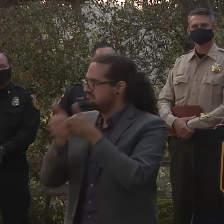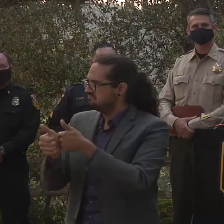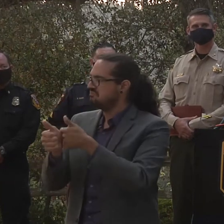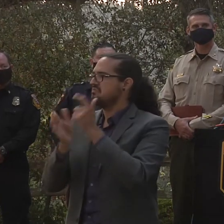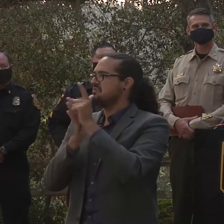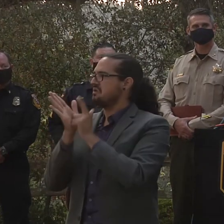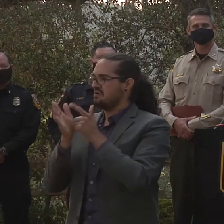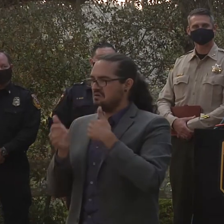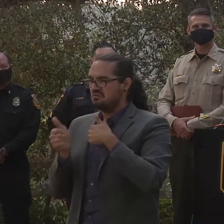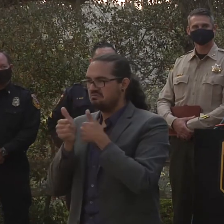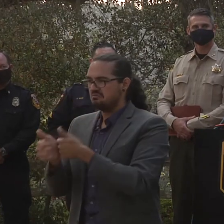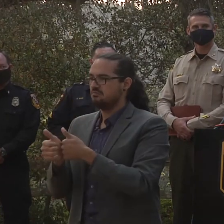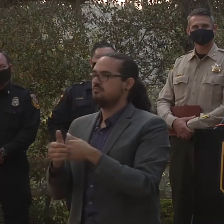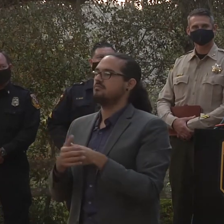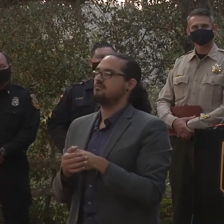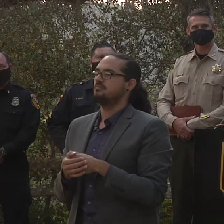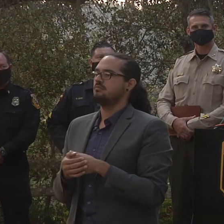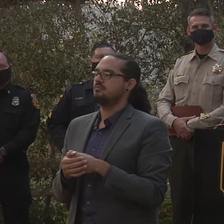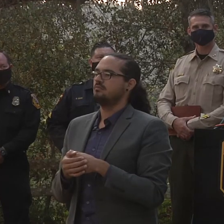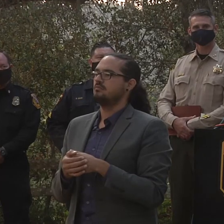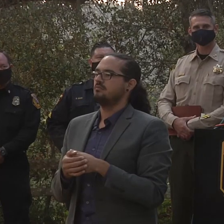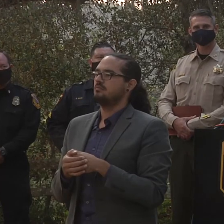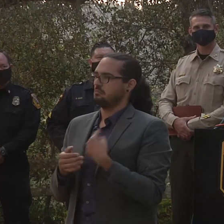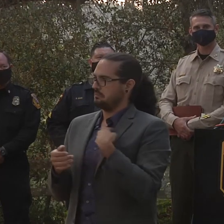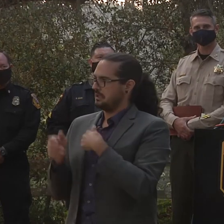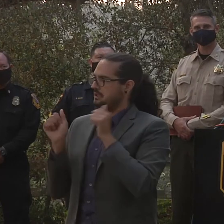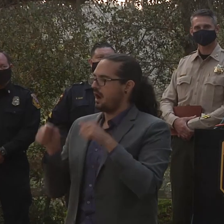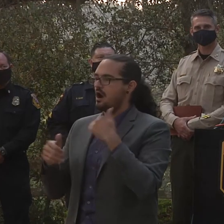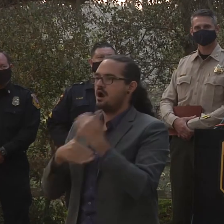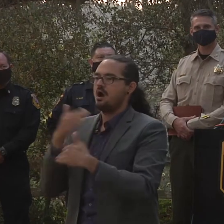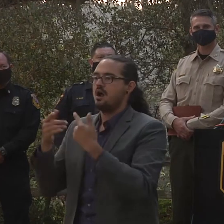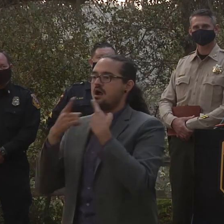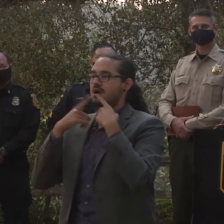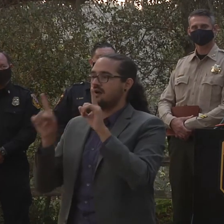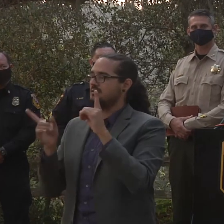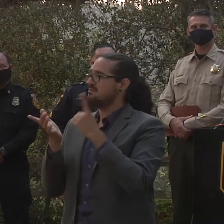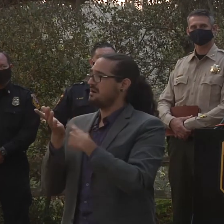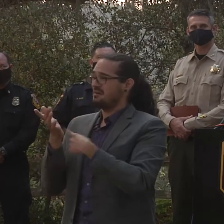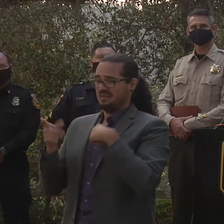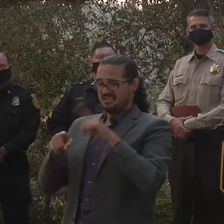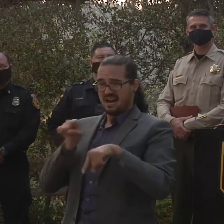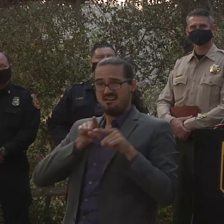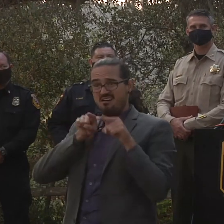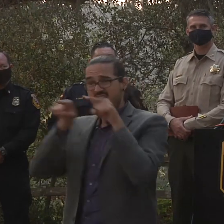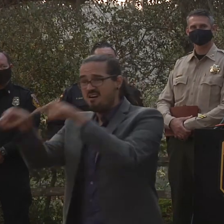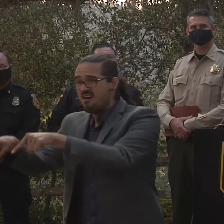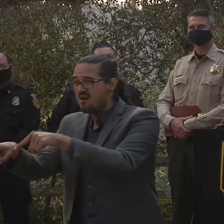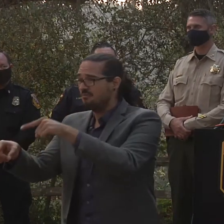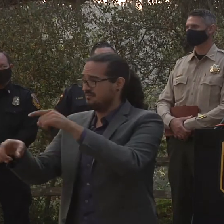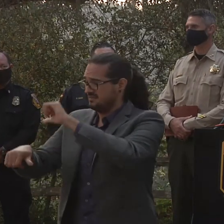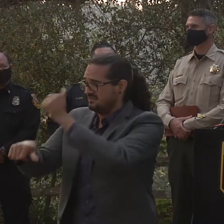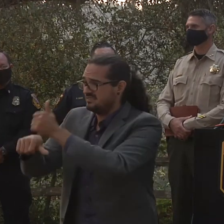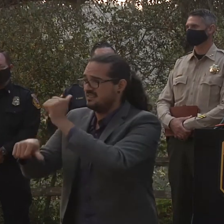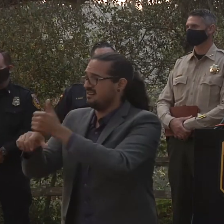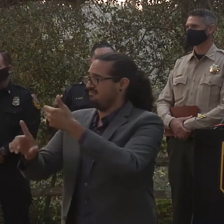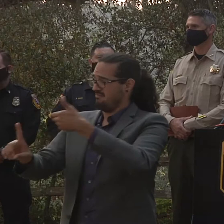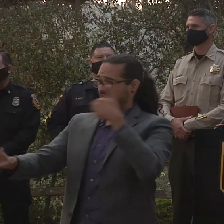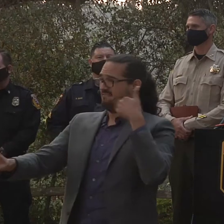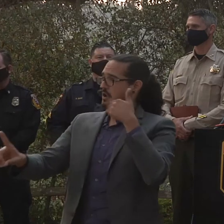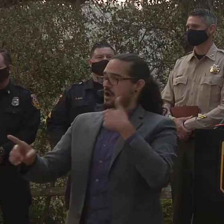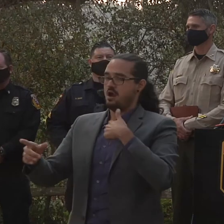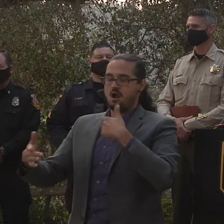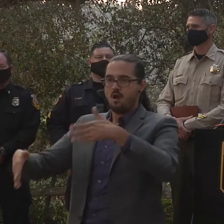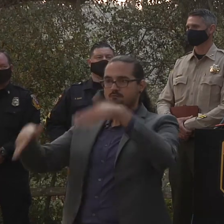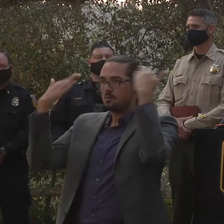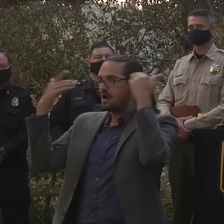we're there and at times when we aren't able to be there because of limited resources of a large fire front early on in the incident that uh it